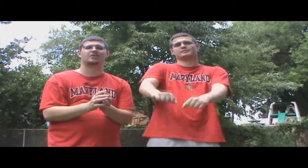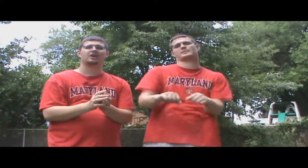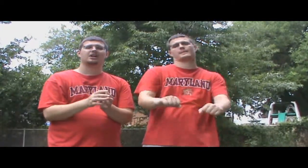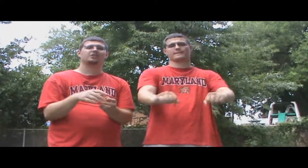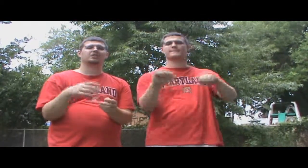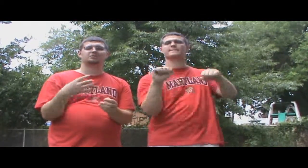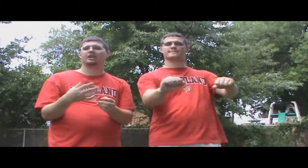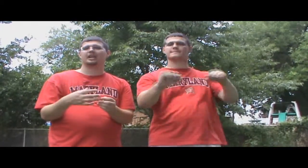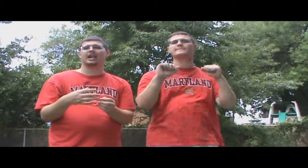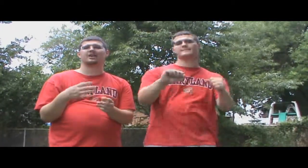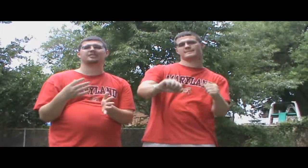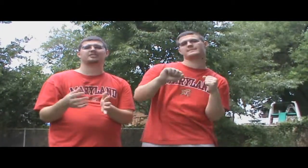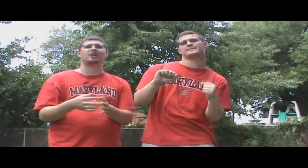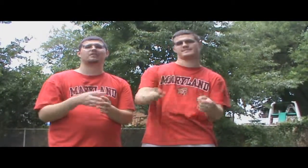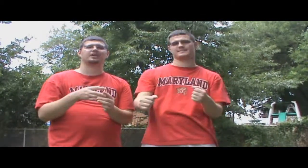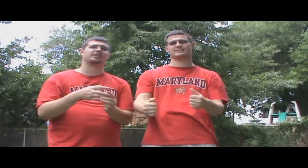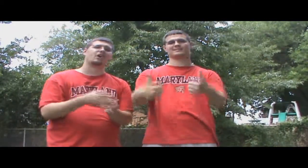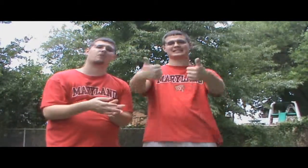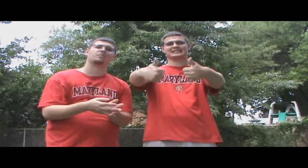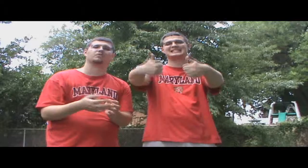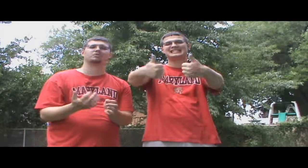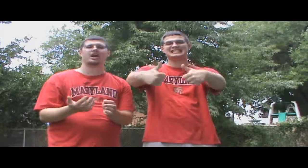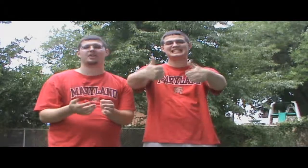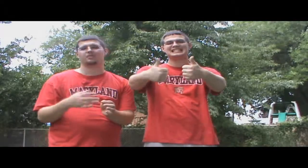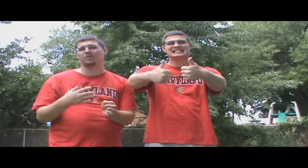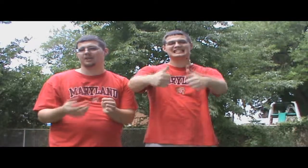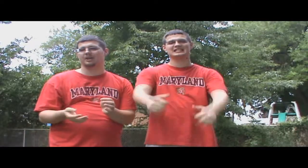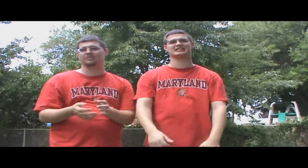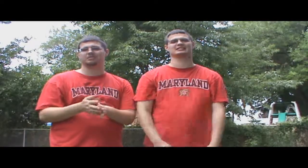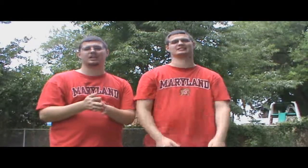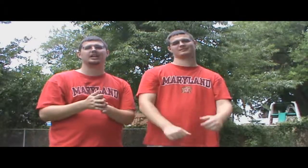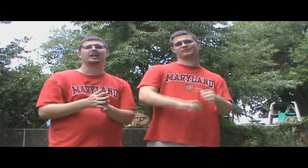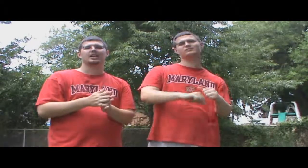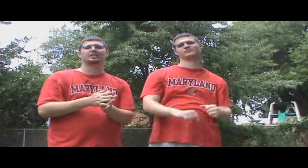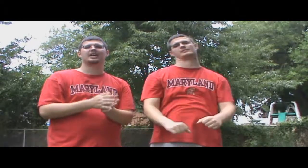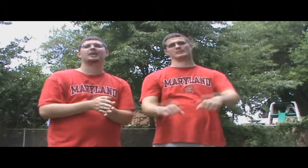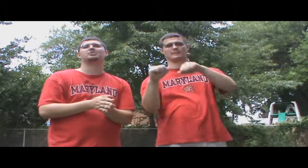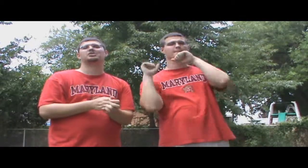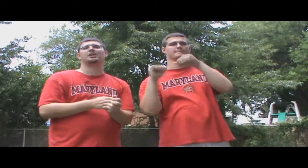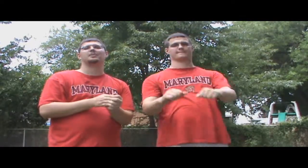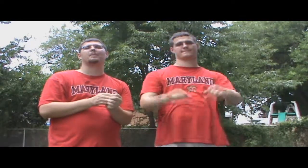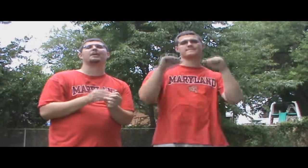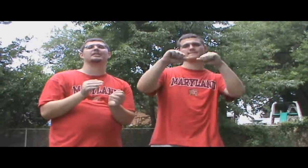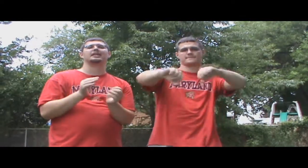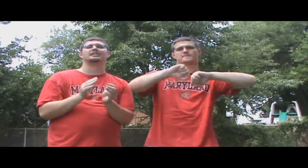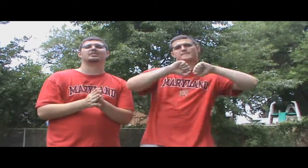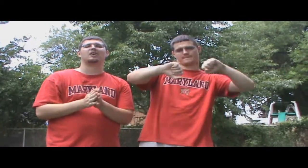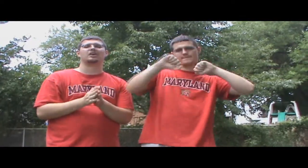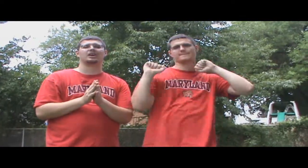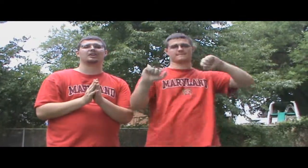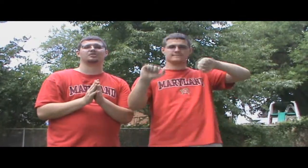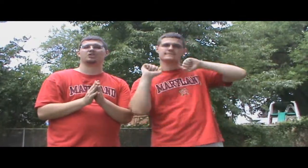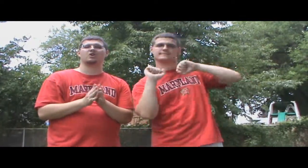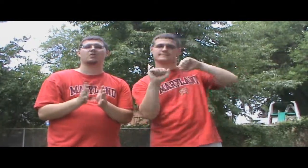you can trick it out and stuff and get the homebrewed channel and all that other shit. And the games are cheaper, but they suck and there's no